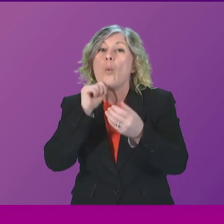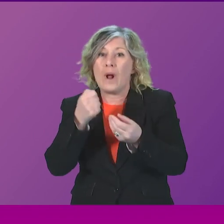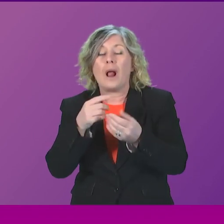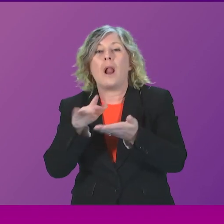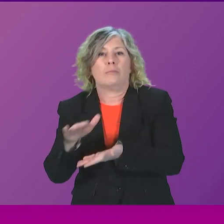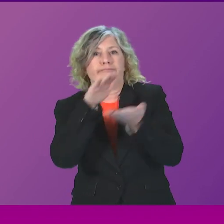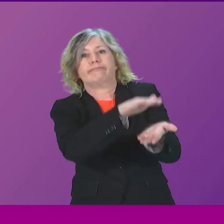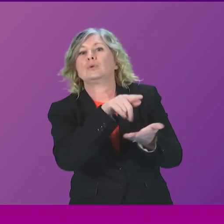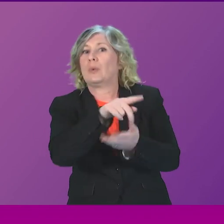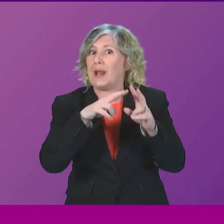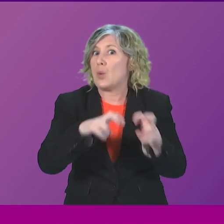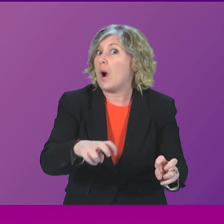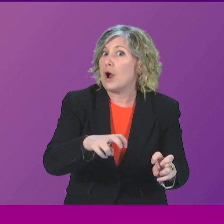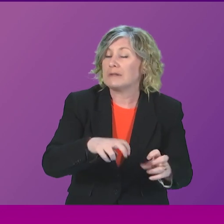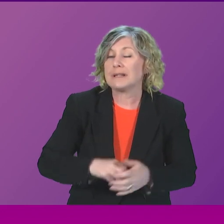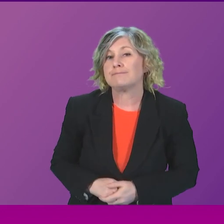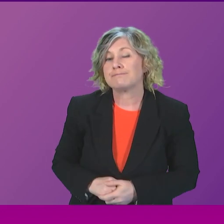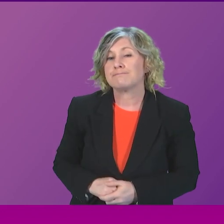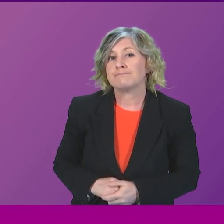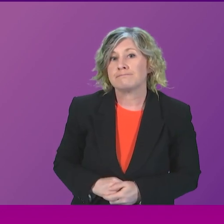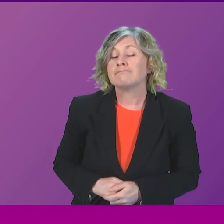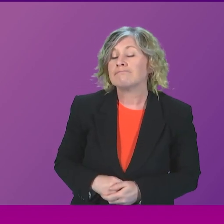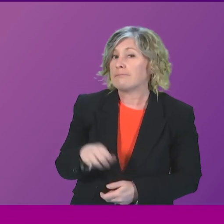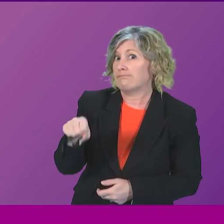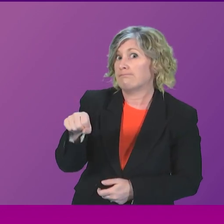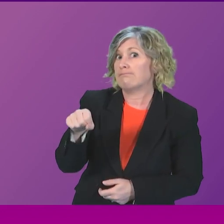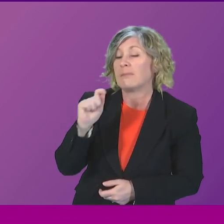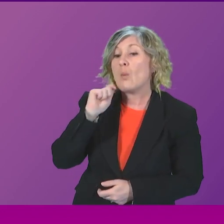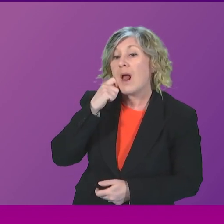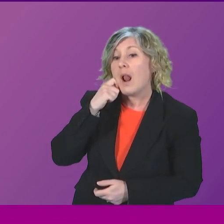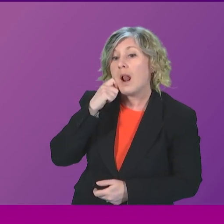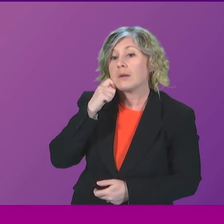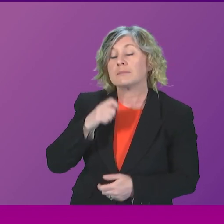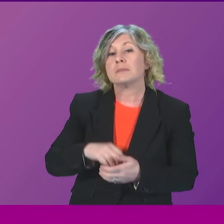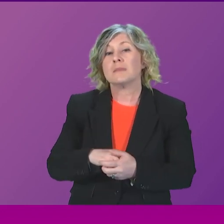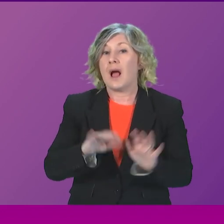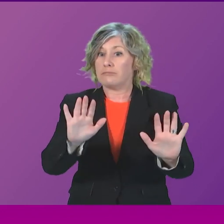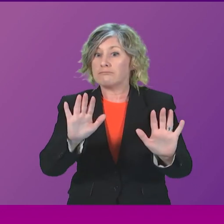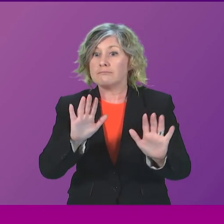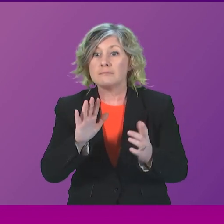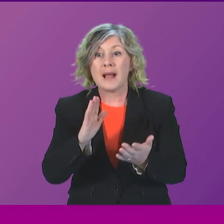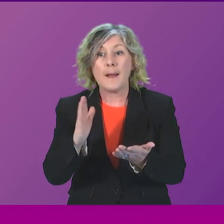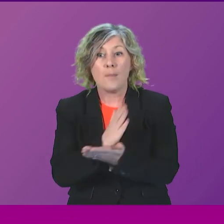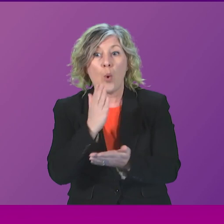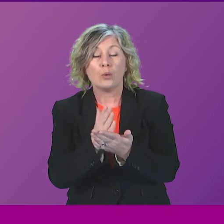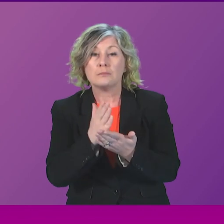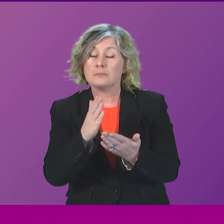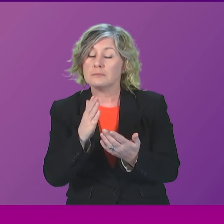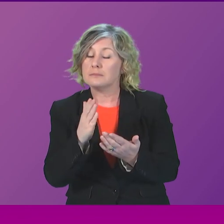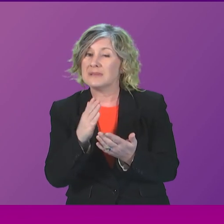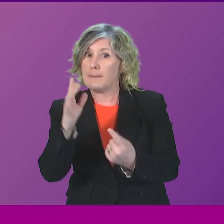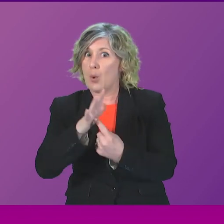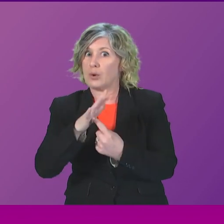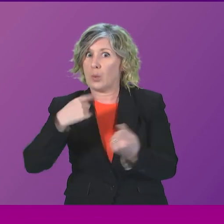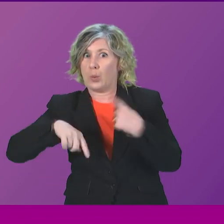to the inquiry? First Minister. Yes, they will. And of course, it is important that I abide by the rules of both the